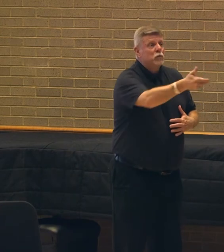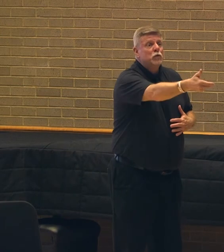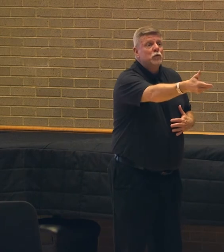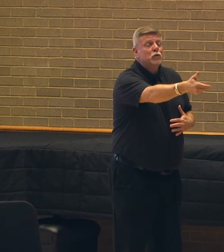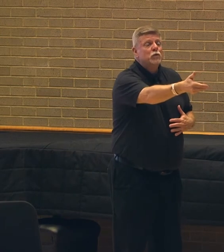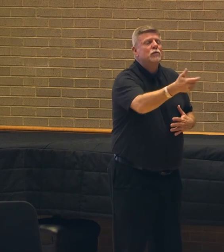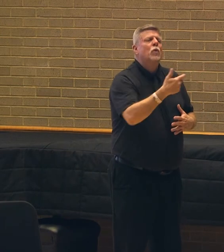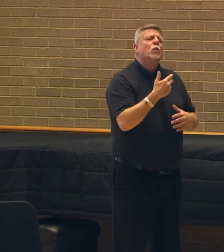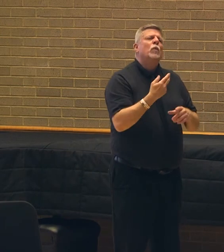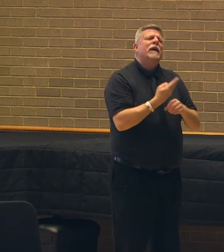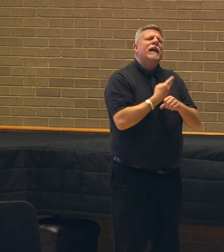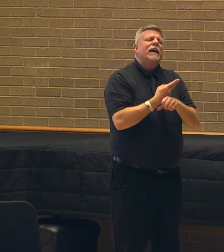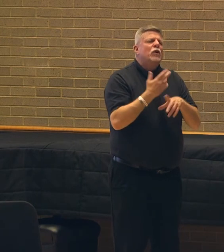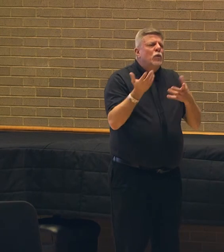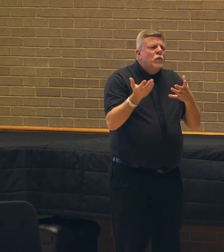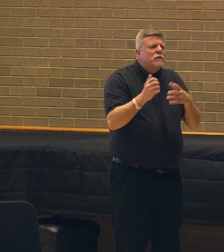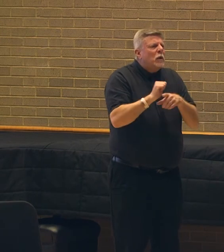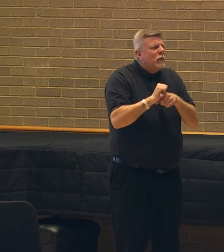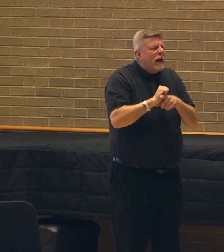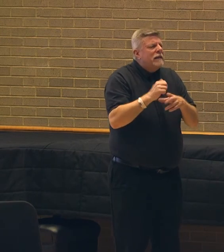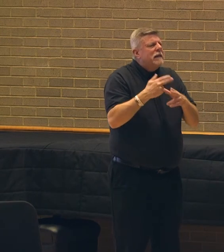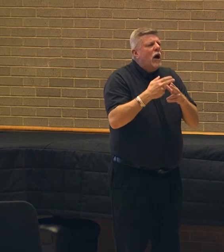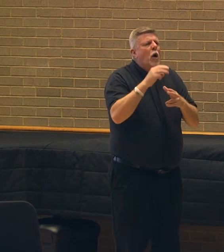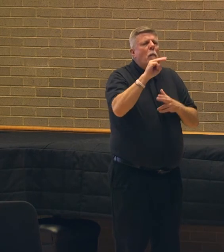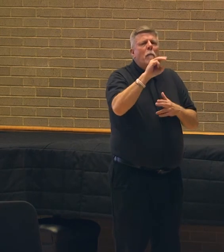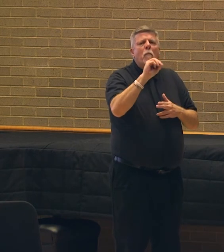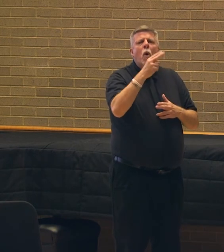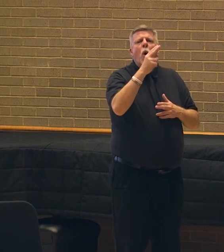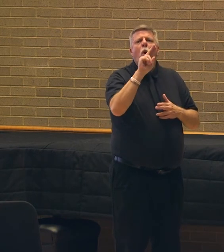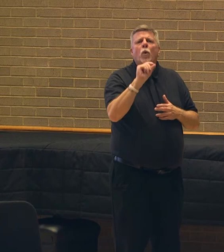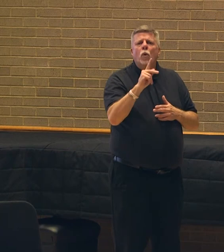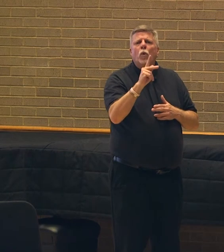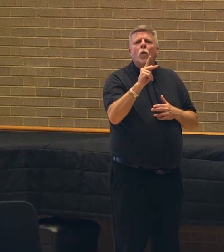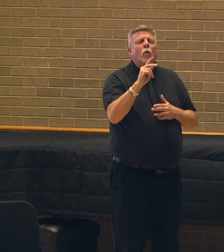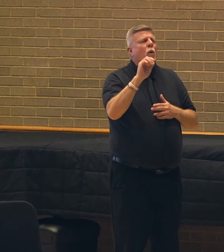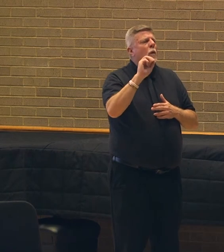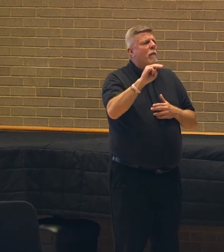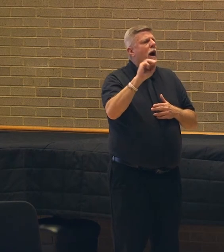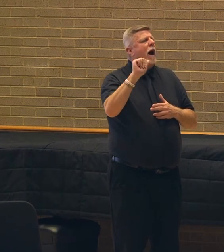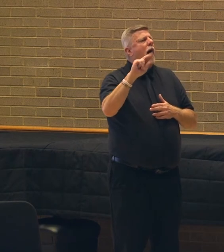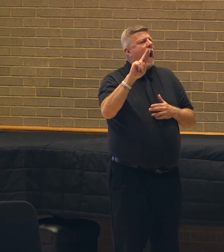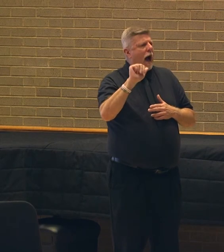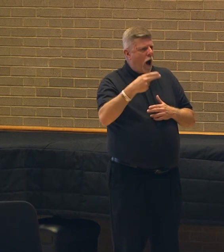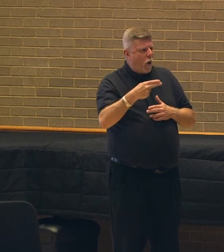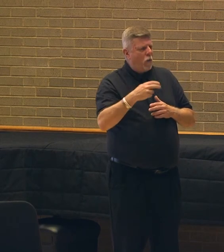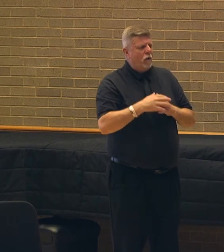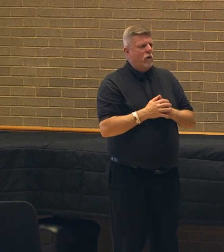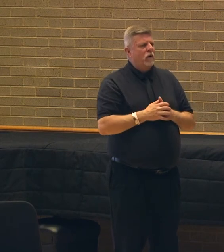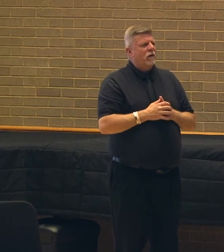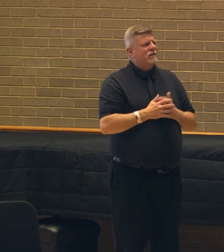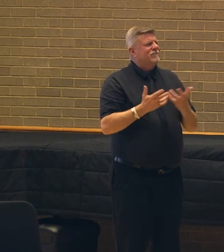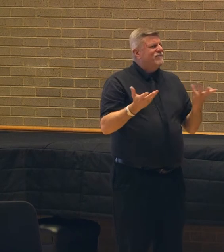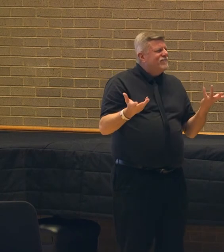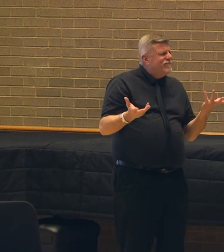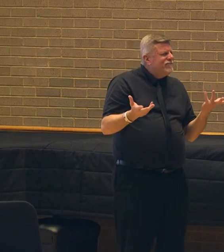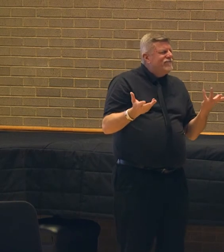use a practice called mo'oku au hau, loosely interpreted as lineage.